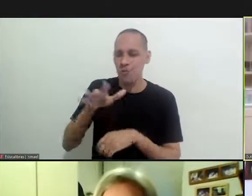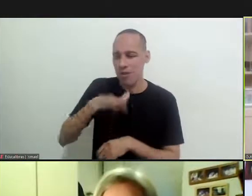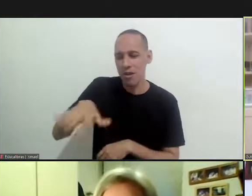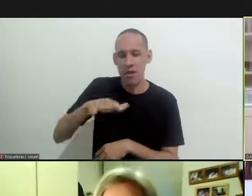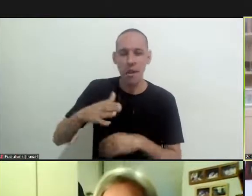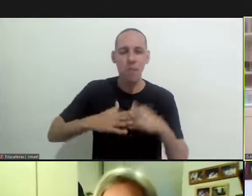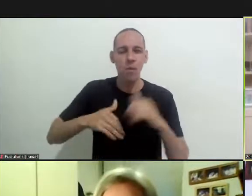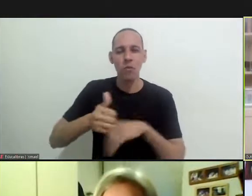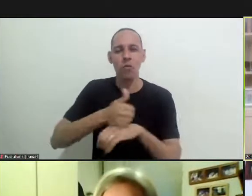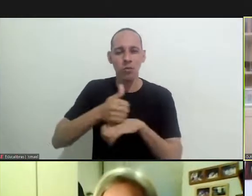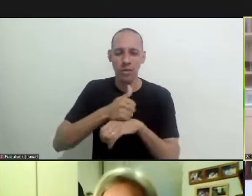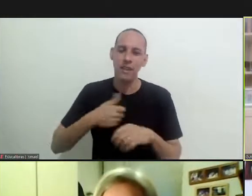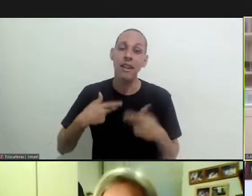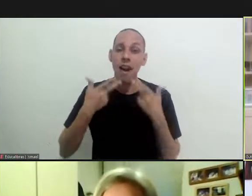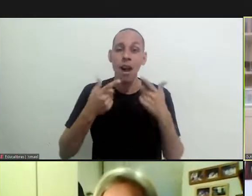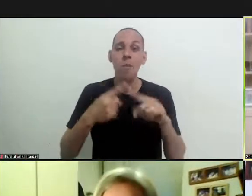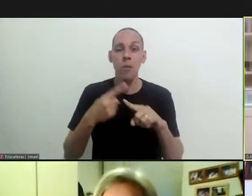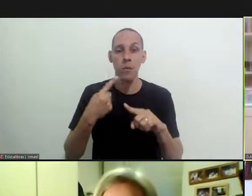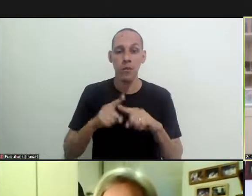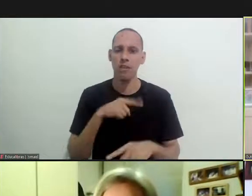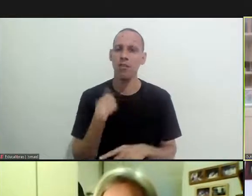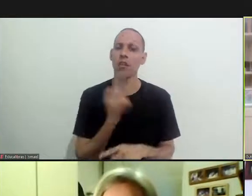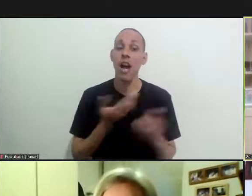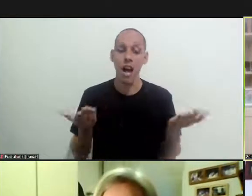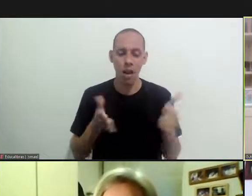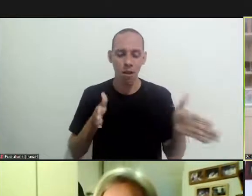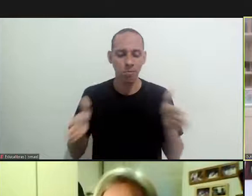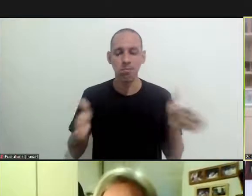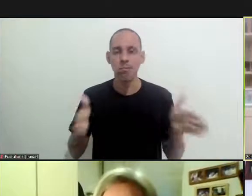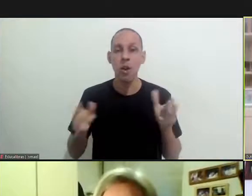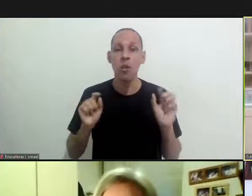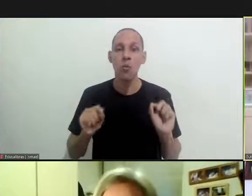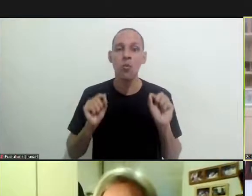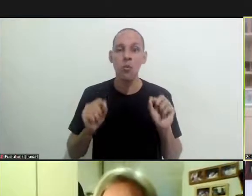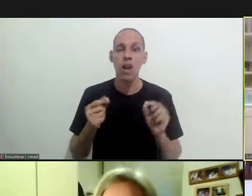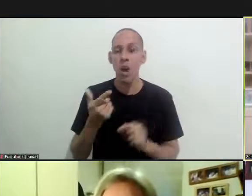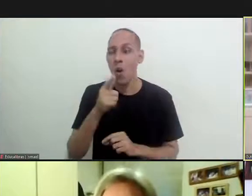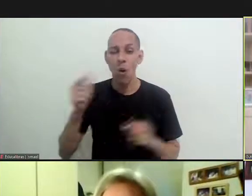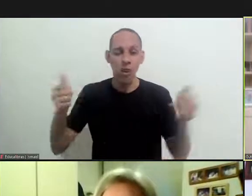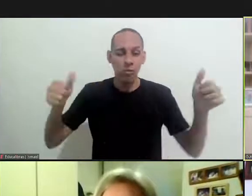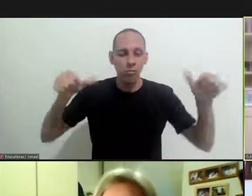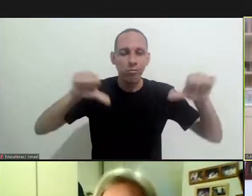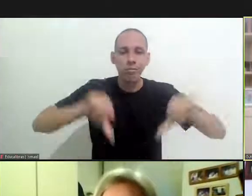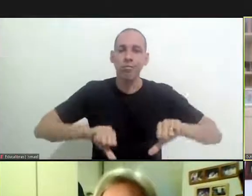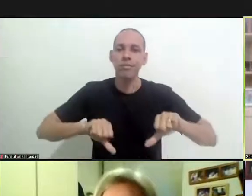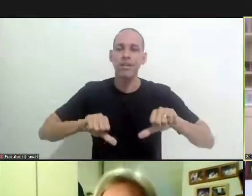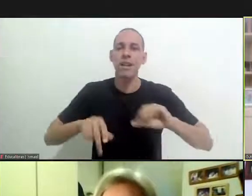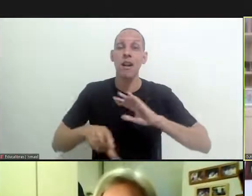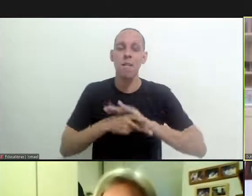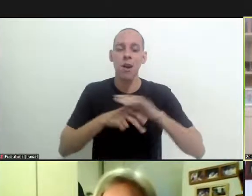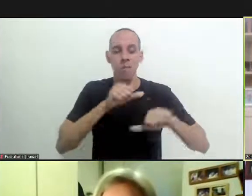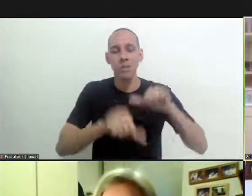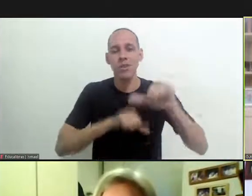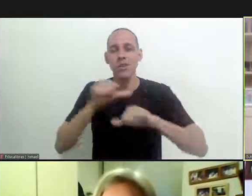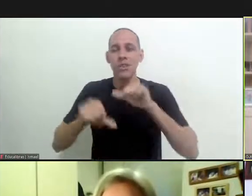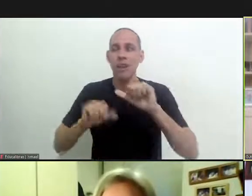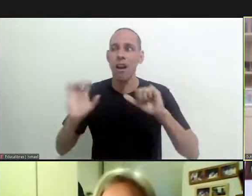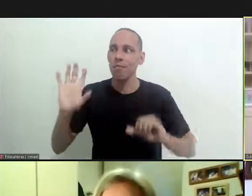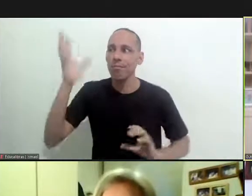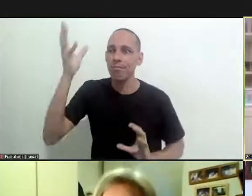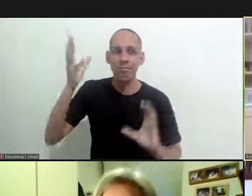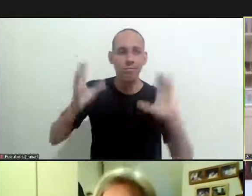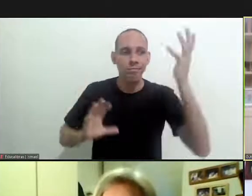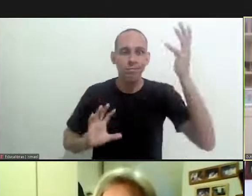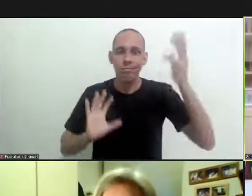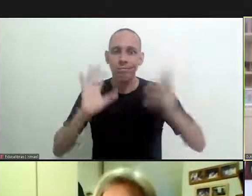the healthcare professionals and i say this because we are living another crisis the crisis of